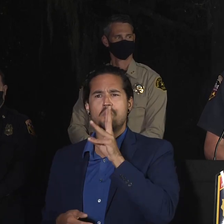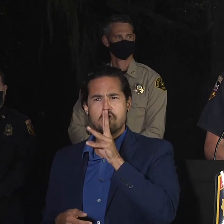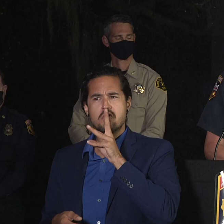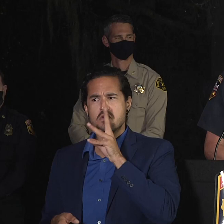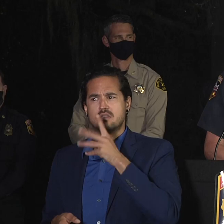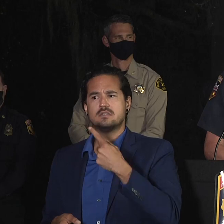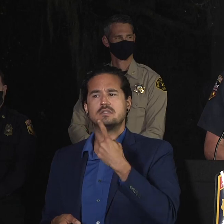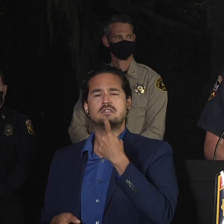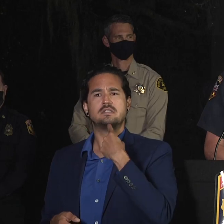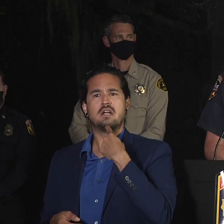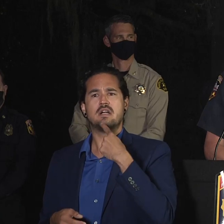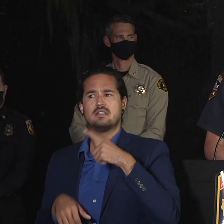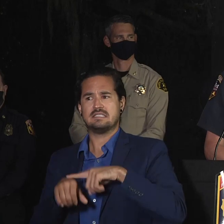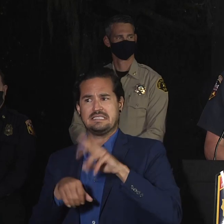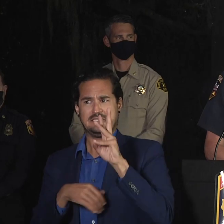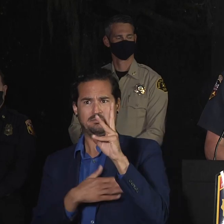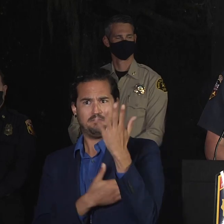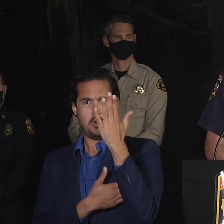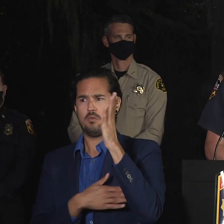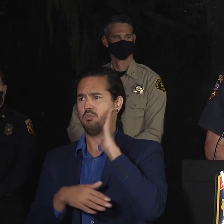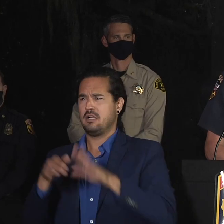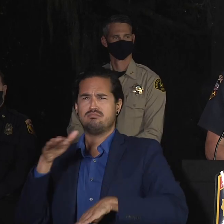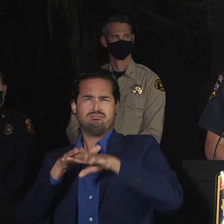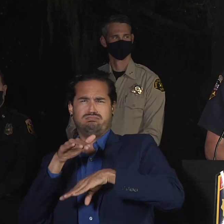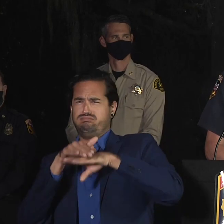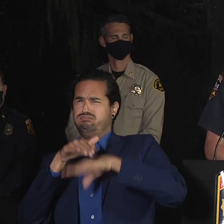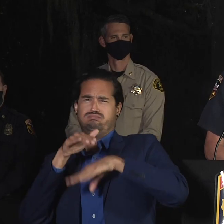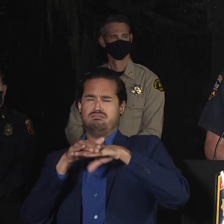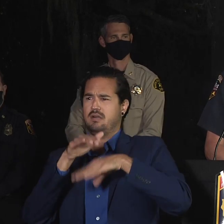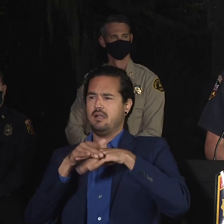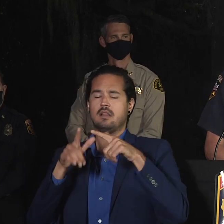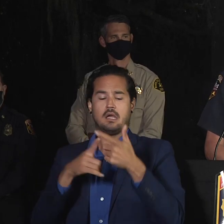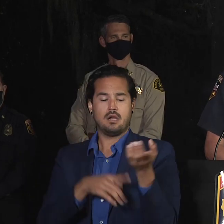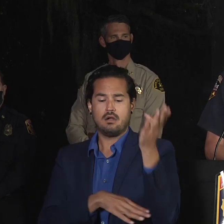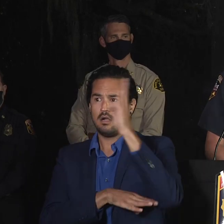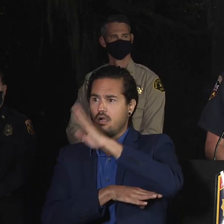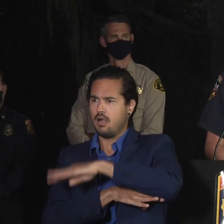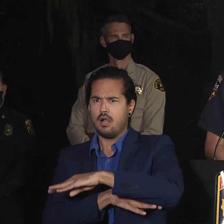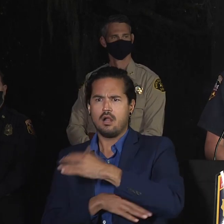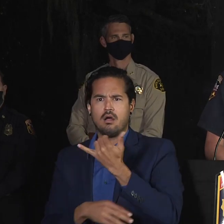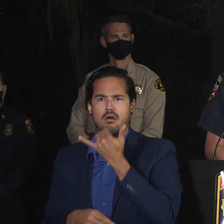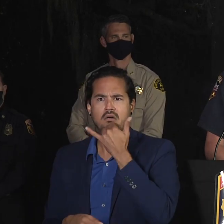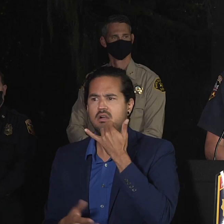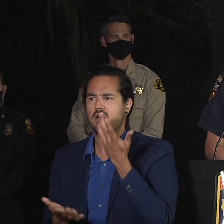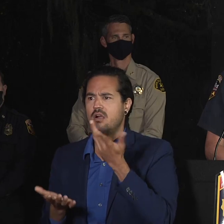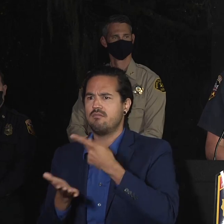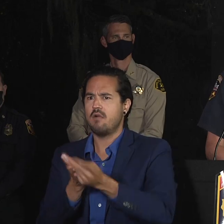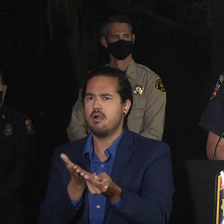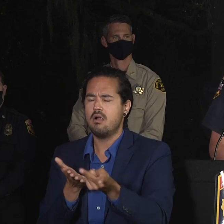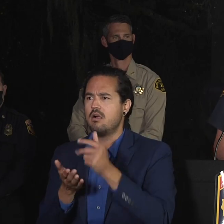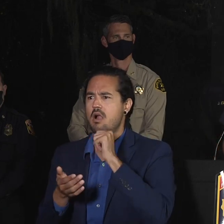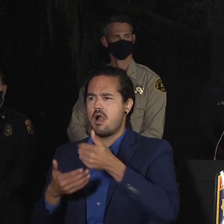.m. news conference until now? There's been a bit of turbulence. Yeah, well, funny enough, it was the weather.